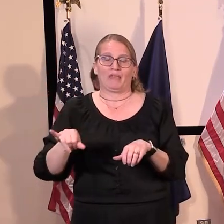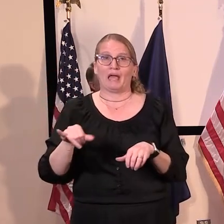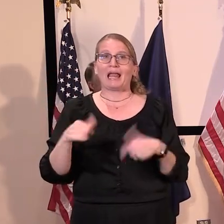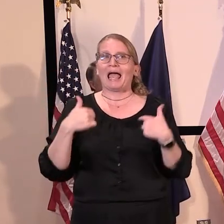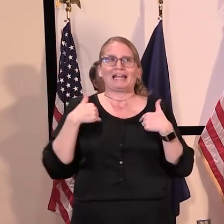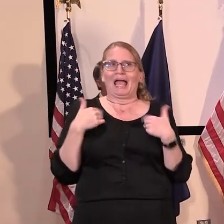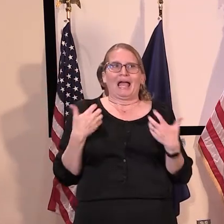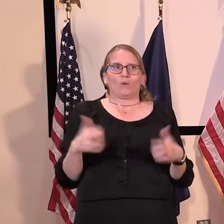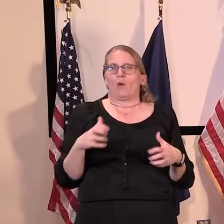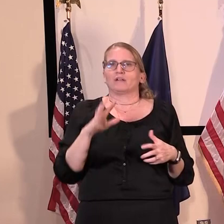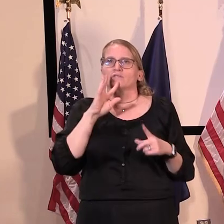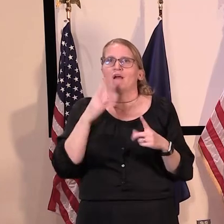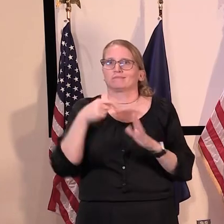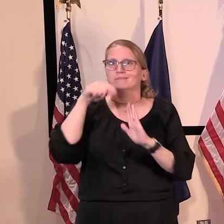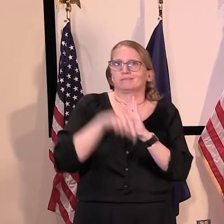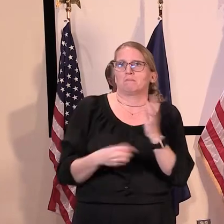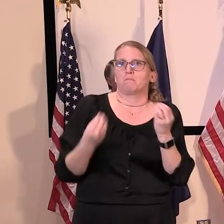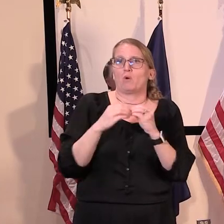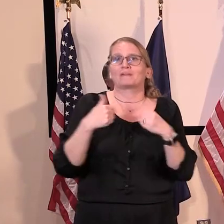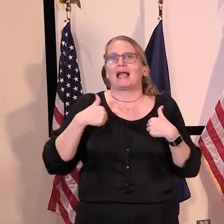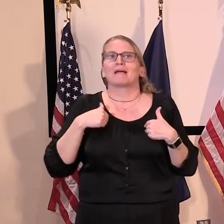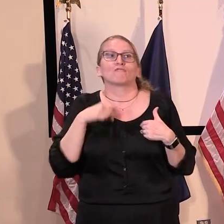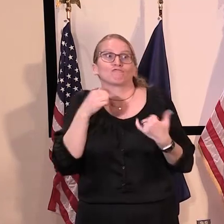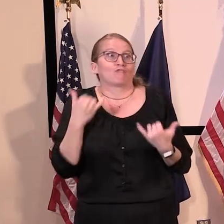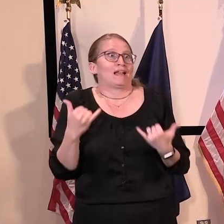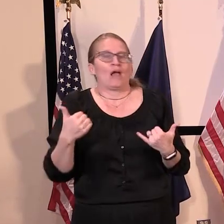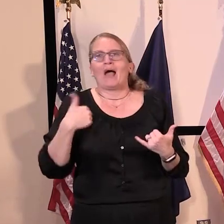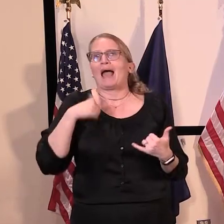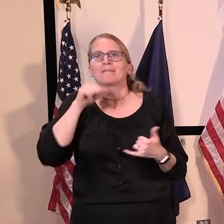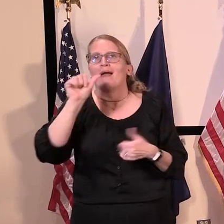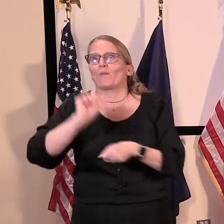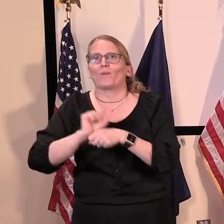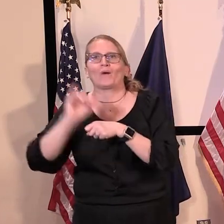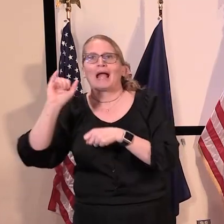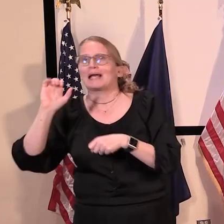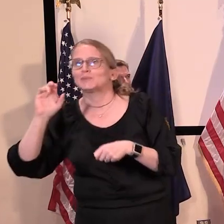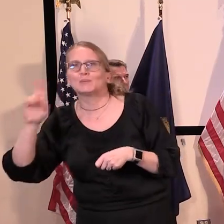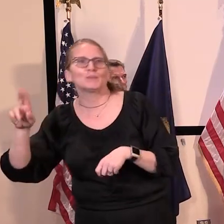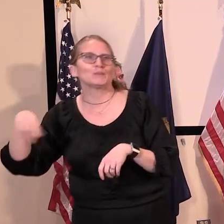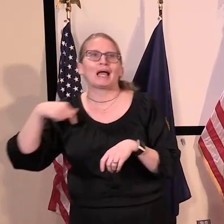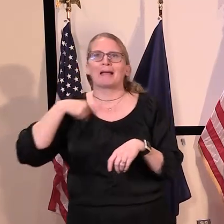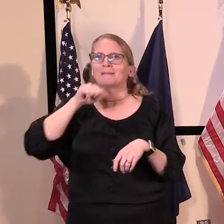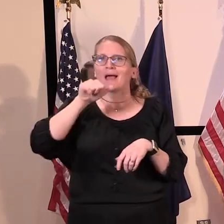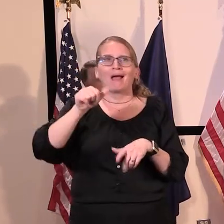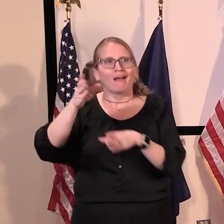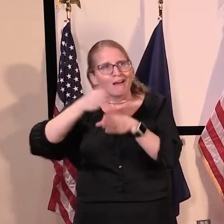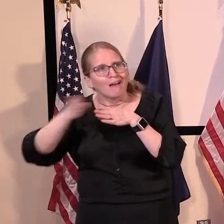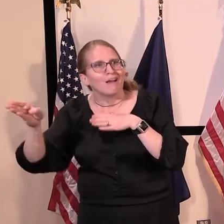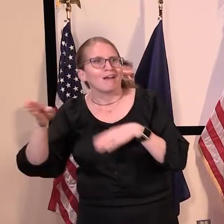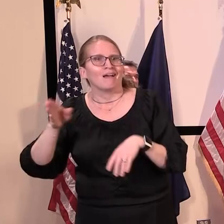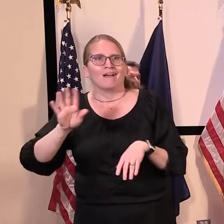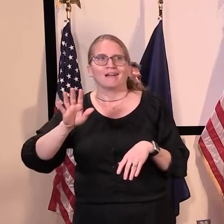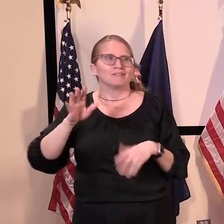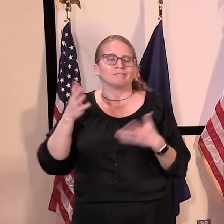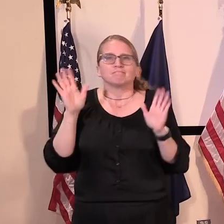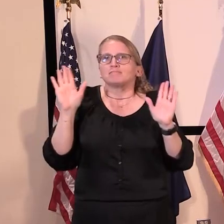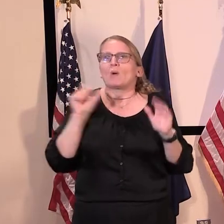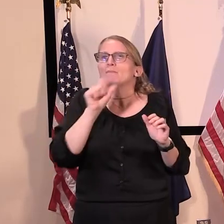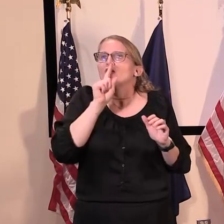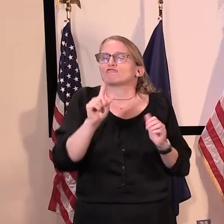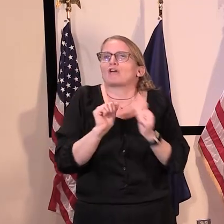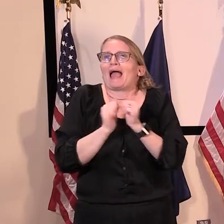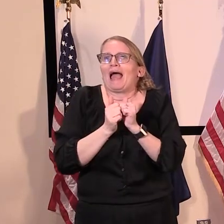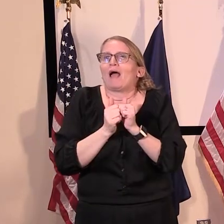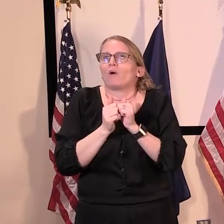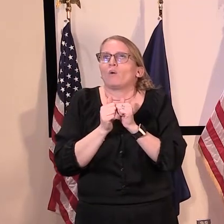now in the ICU and I can't speak to exactly how that protocol is being, um, implemented in the